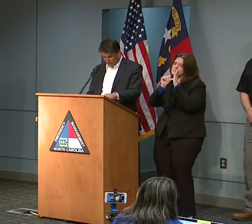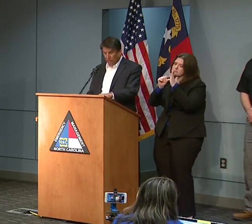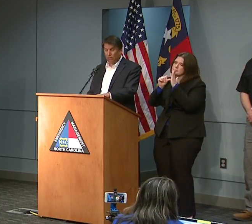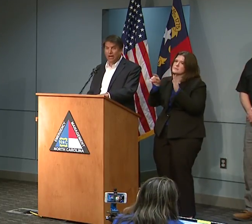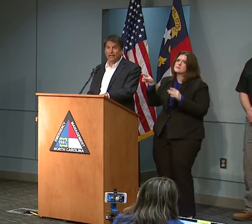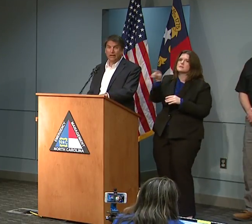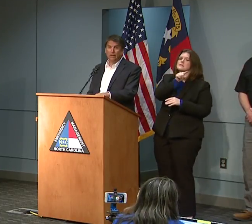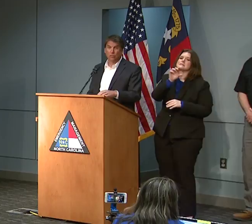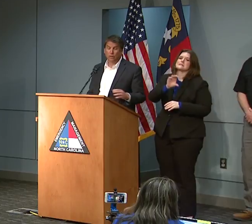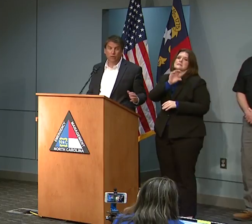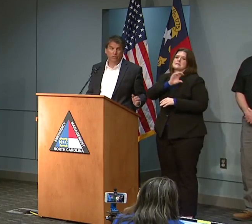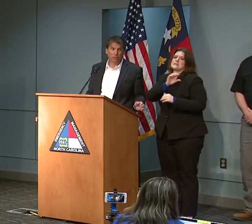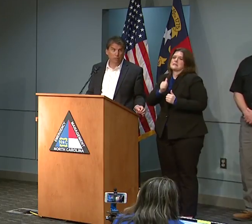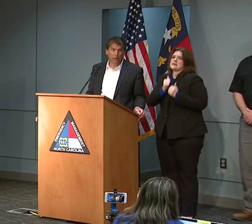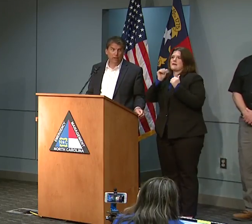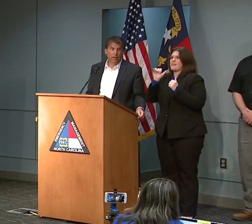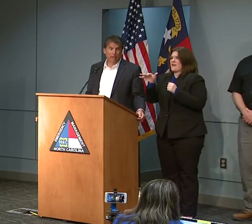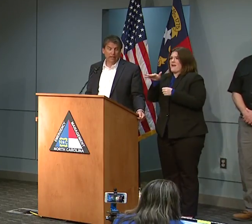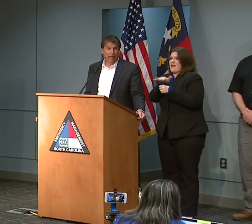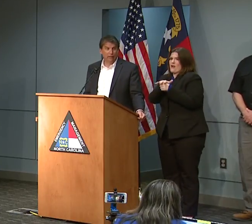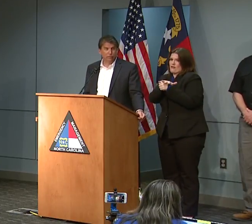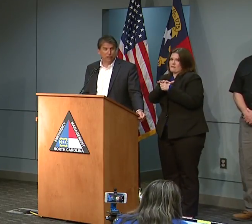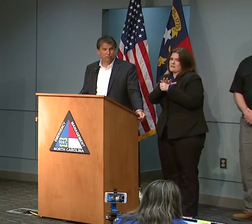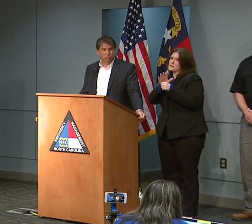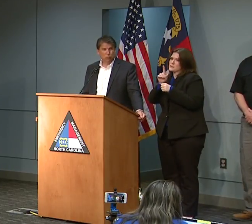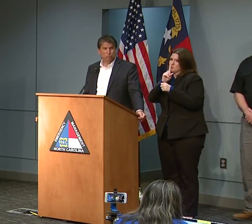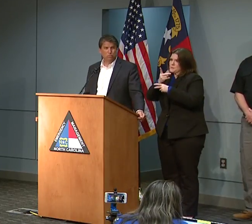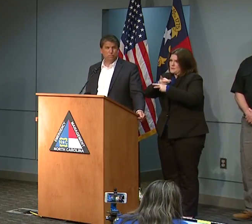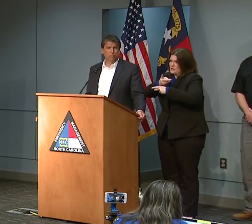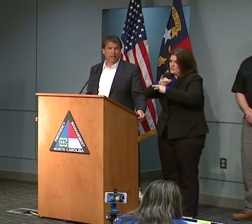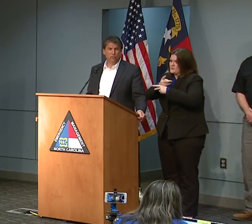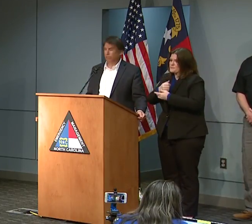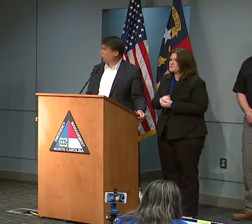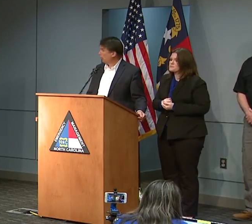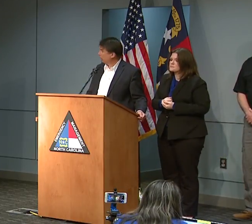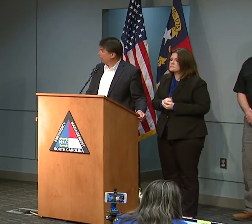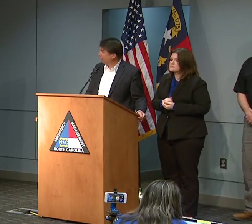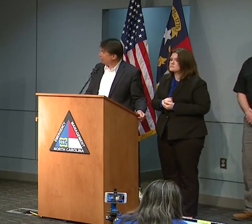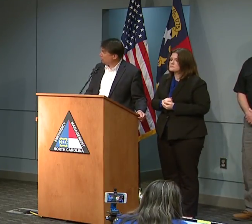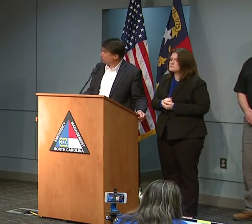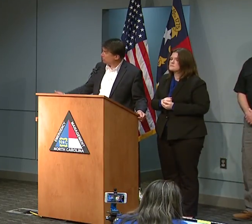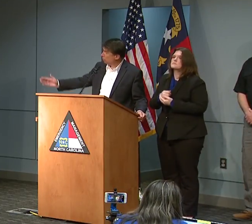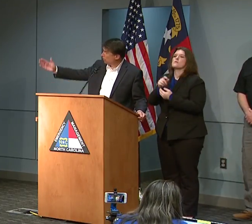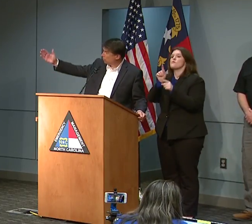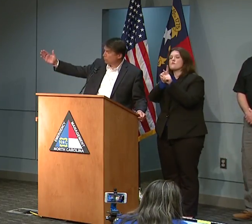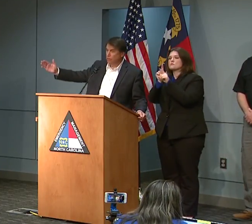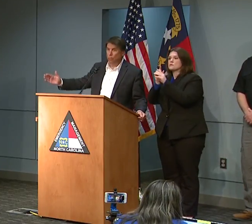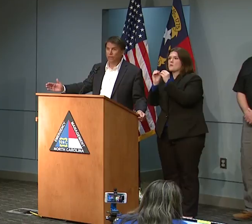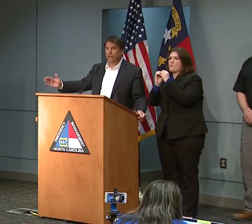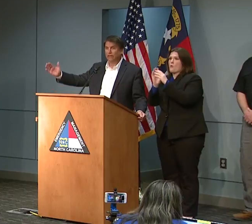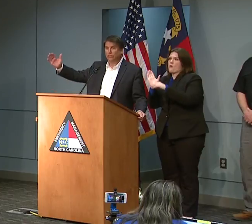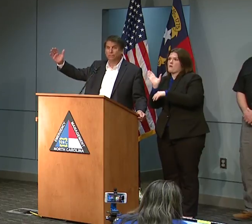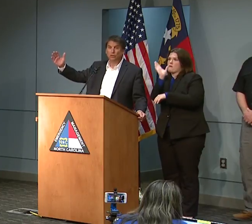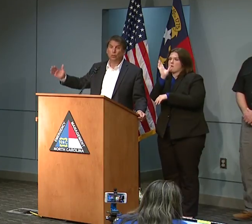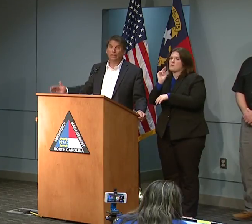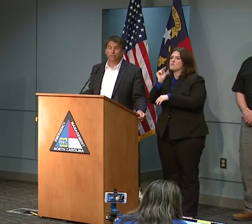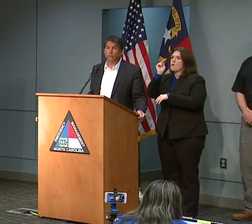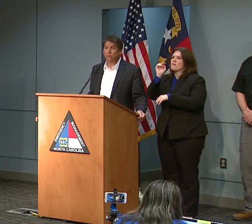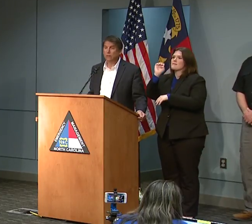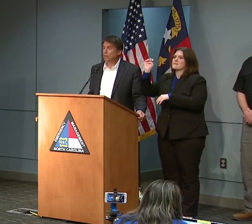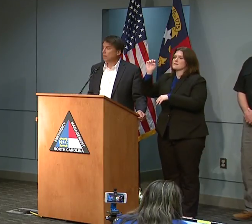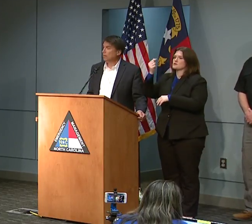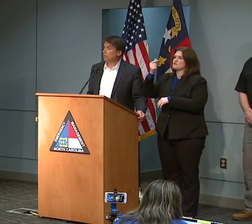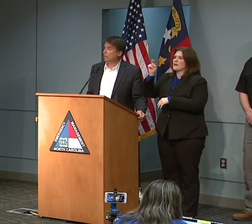especially in low-lying areas. We also can have plans of 4 to 7 inches more toward the northeast, up to